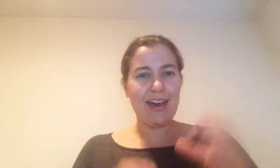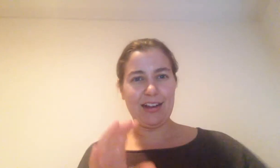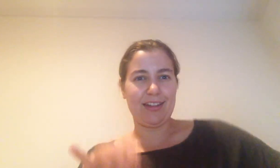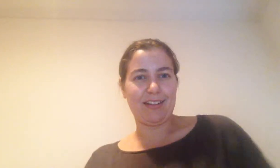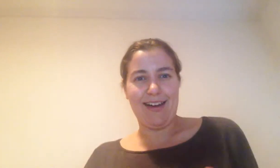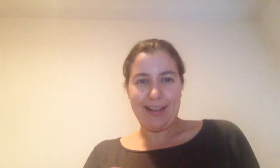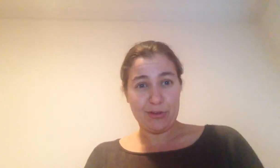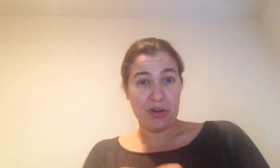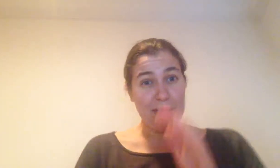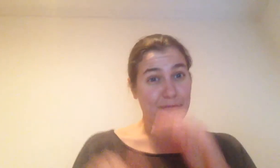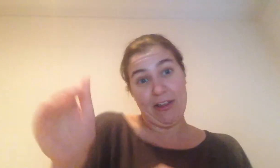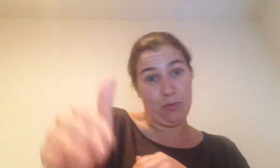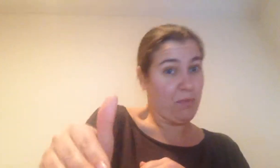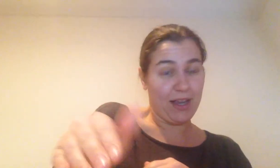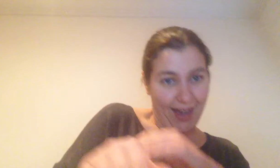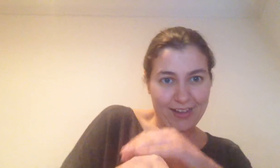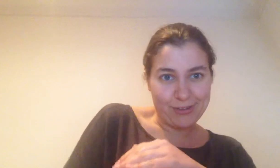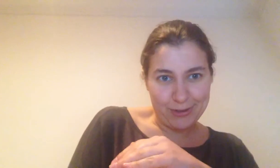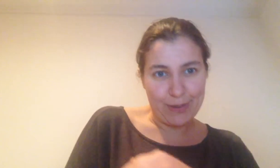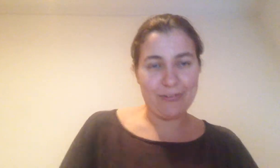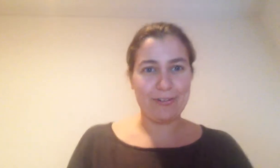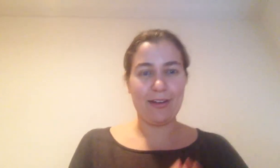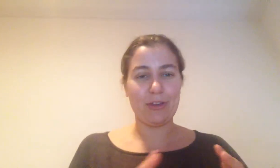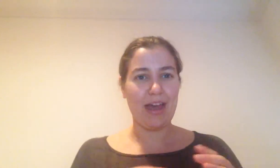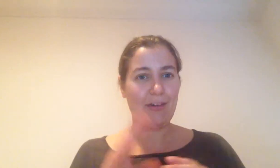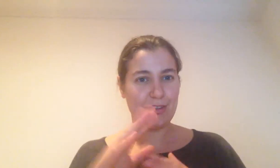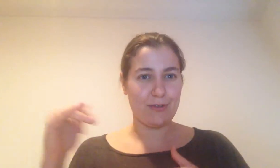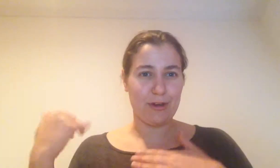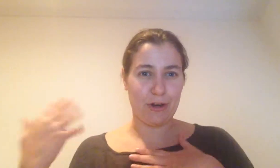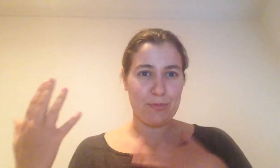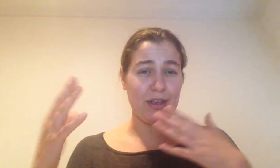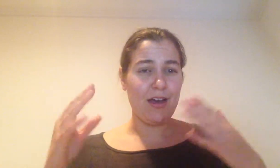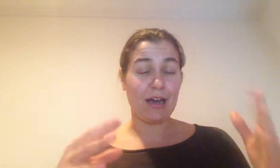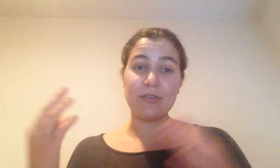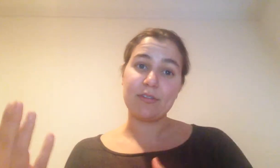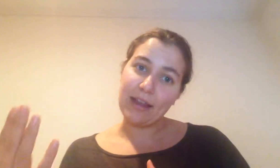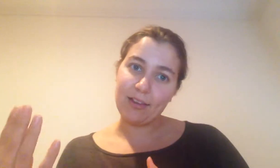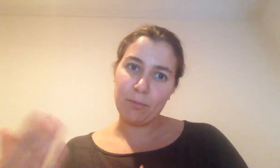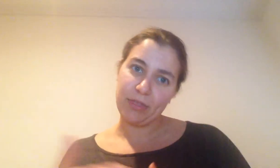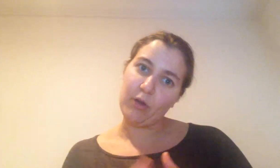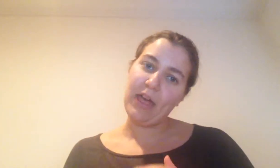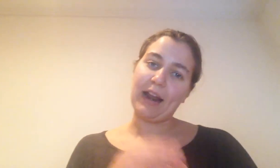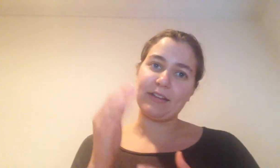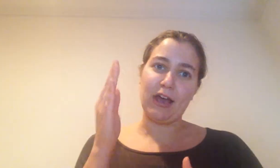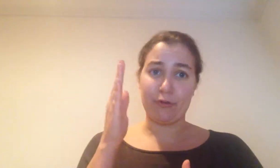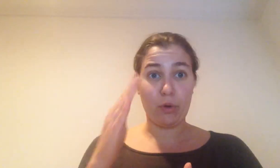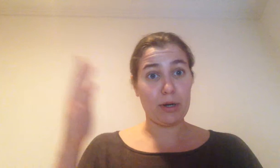kind of little guys who are maybe friends with the big guys or whatever, right? So we have these different groups of states, but that idea of core,